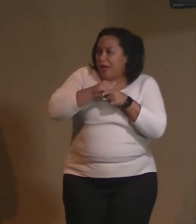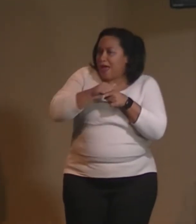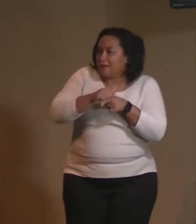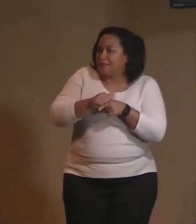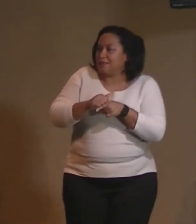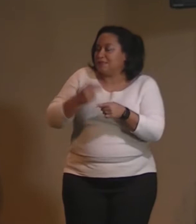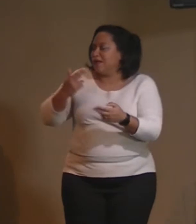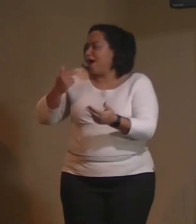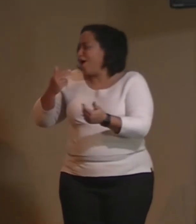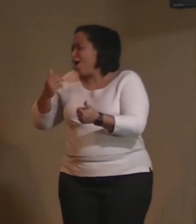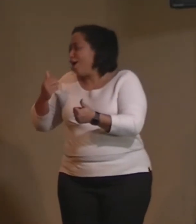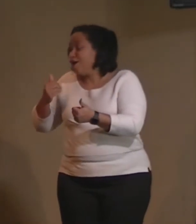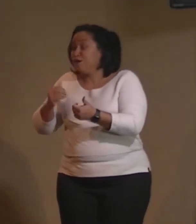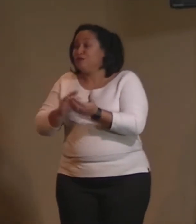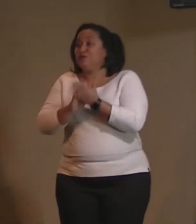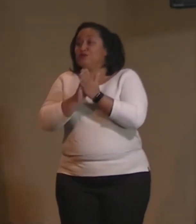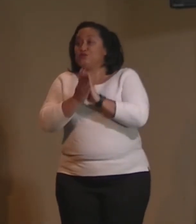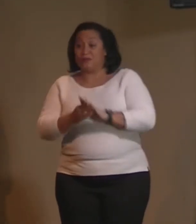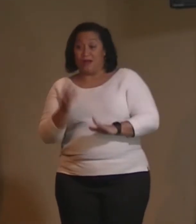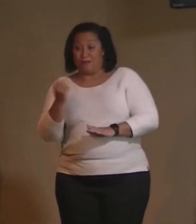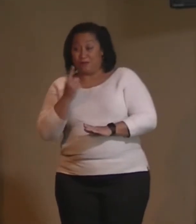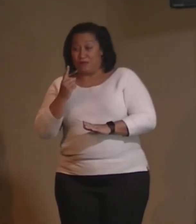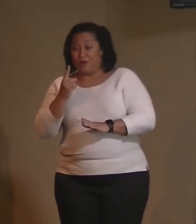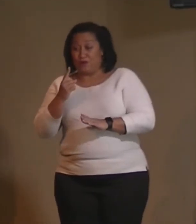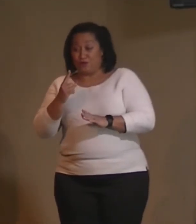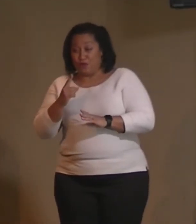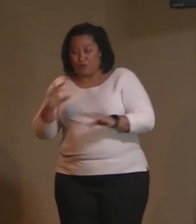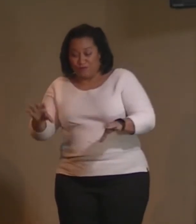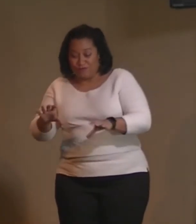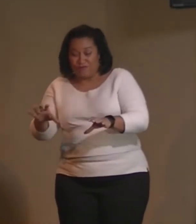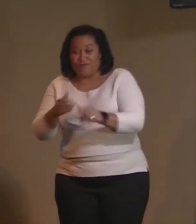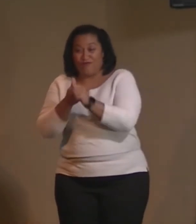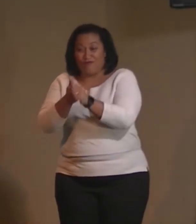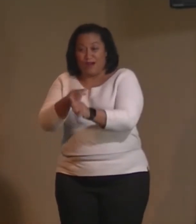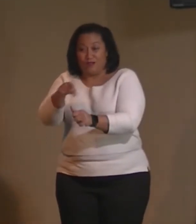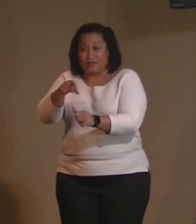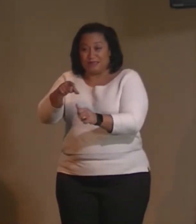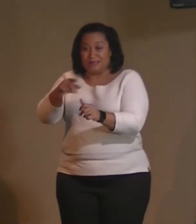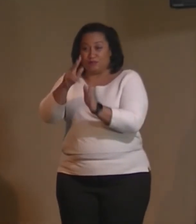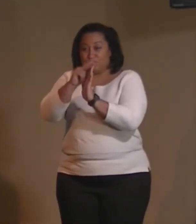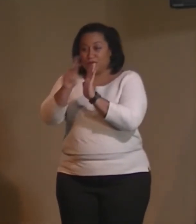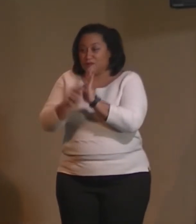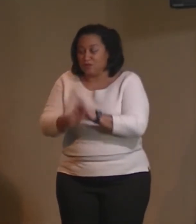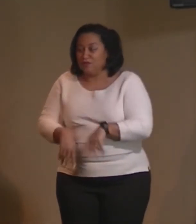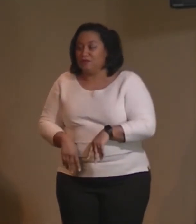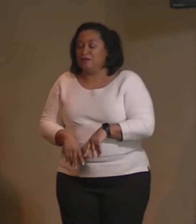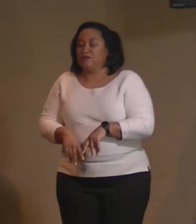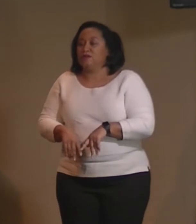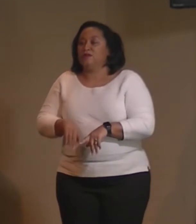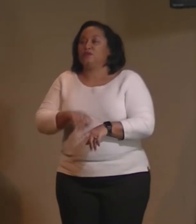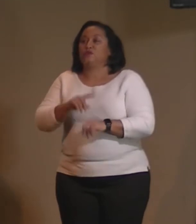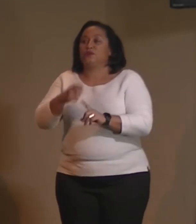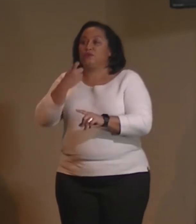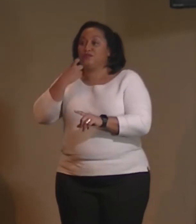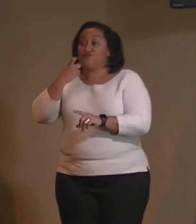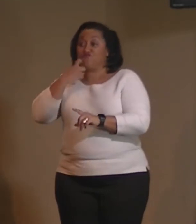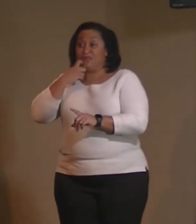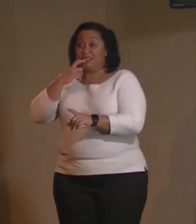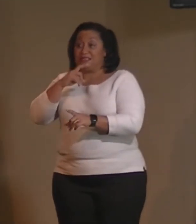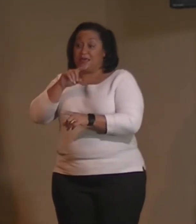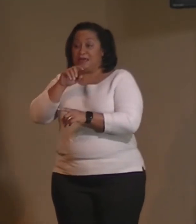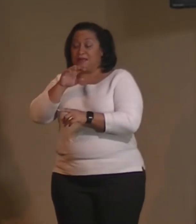to be someone who does this thing? So, when we were at the most recent affinity group meeting for the LGBT group,